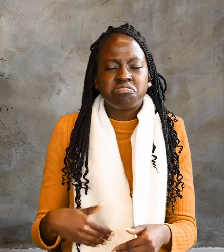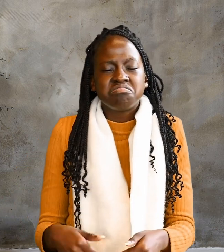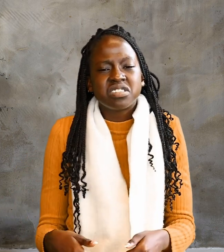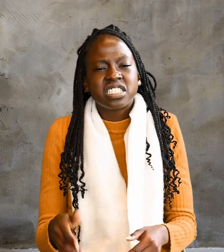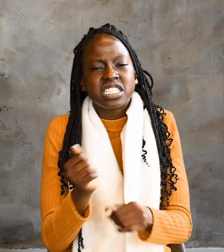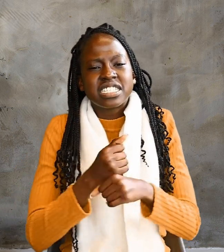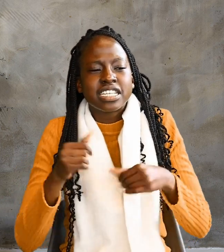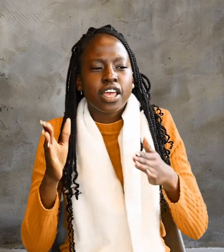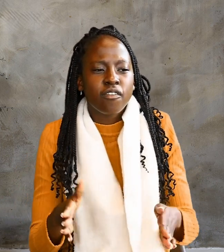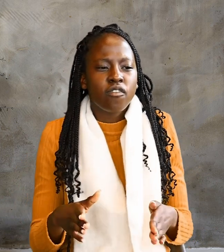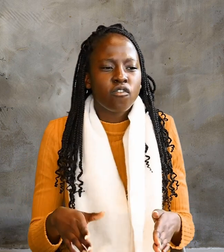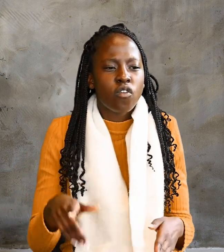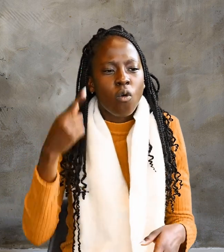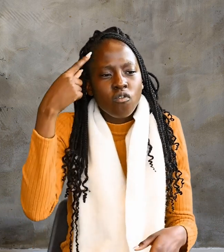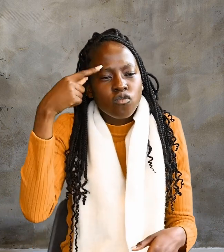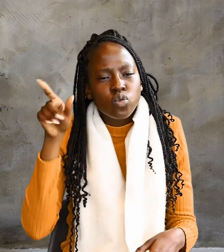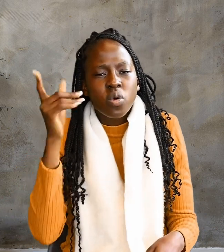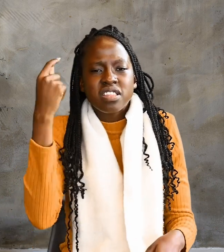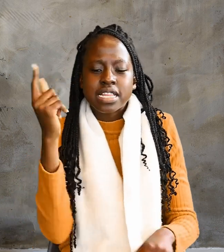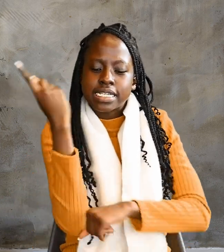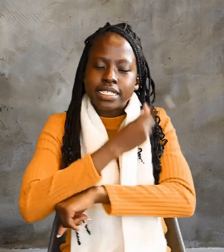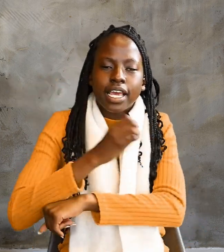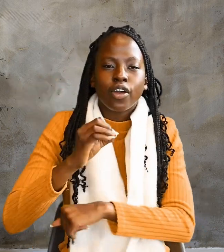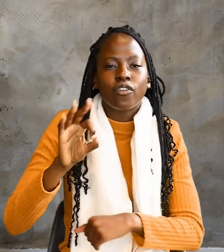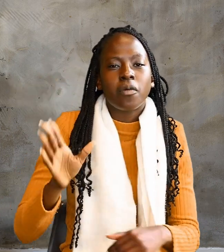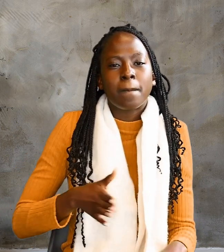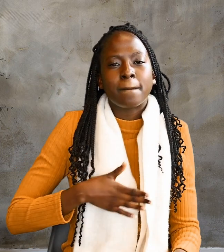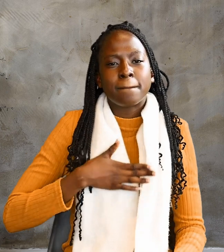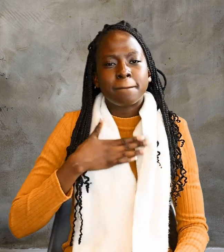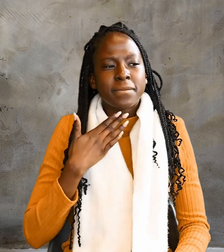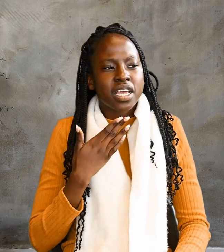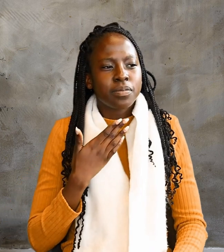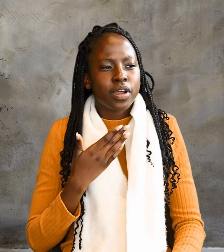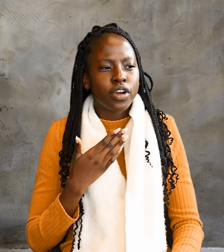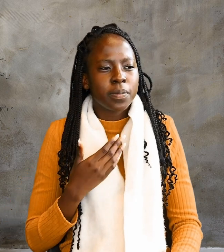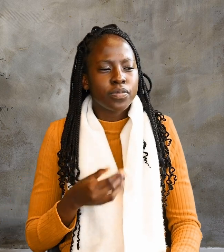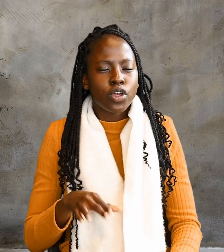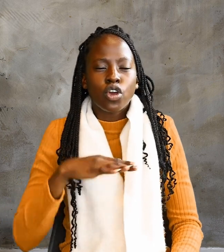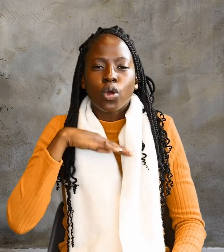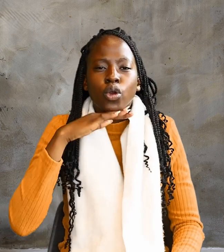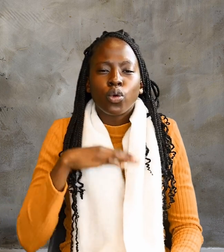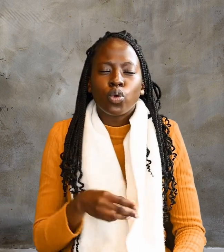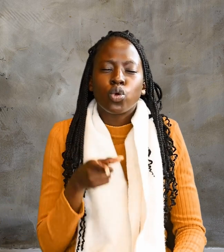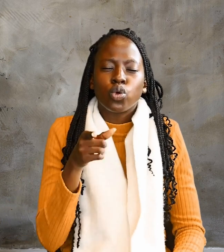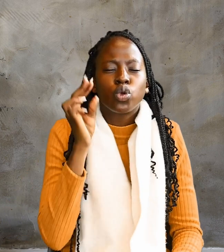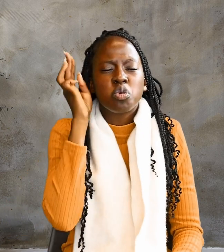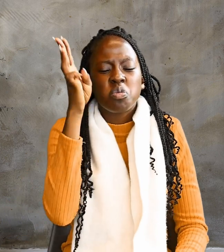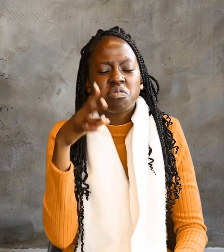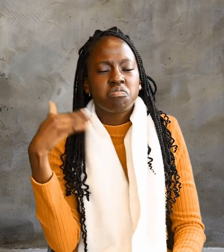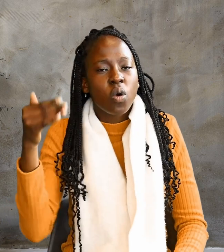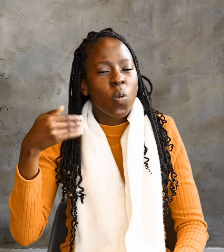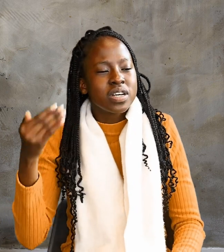burial. You will always have the poor among you, but you will not always have me.